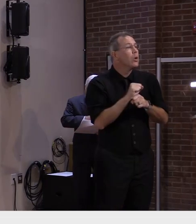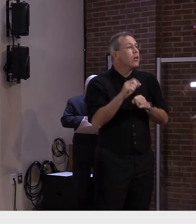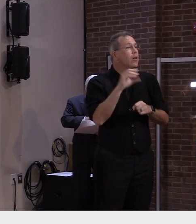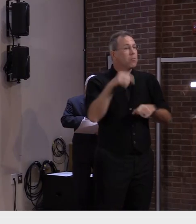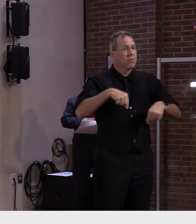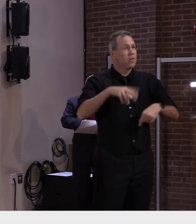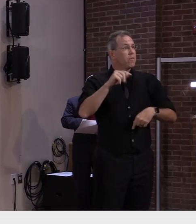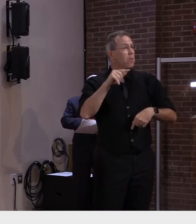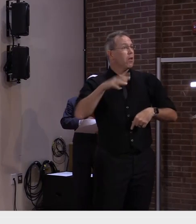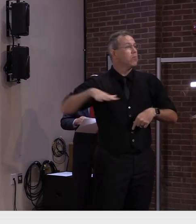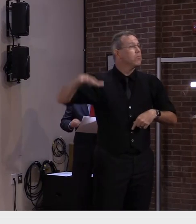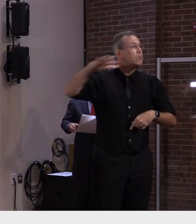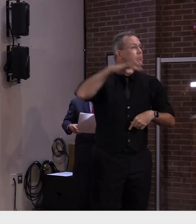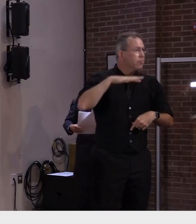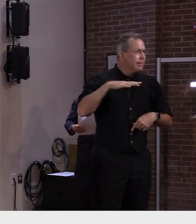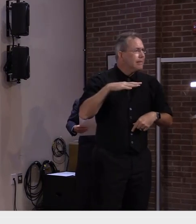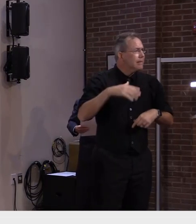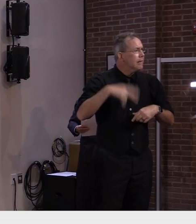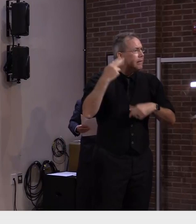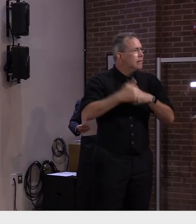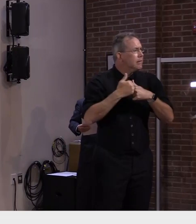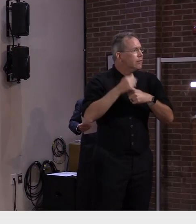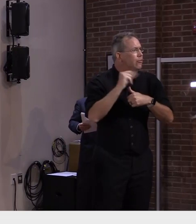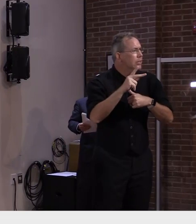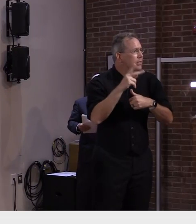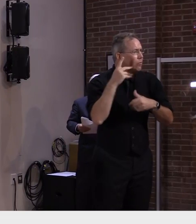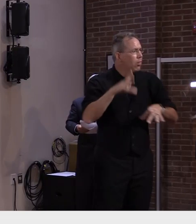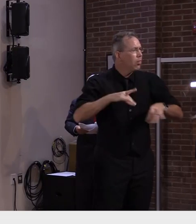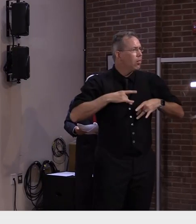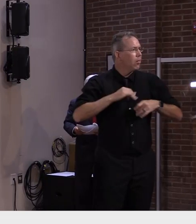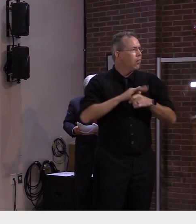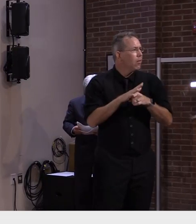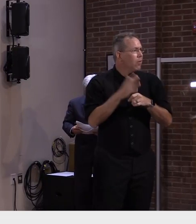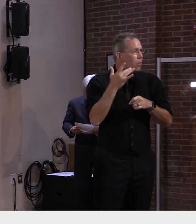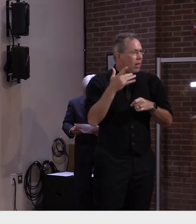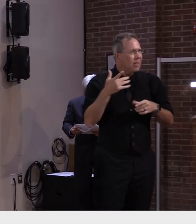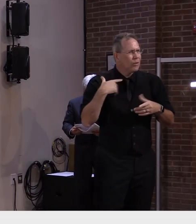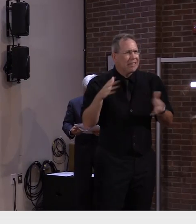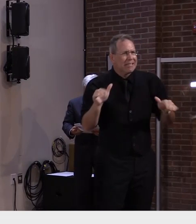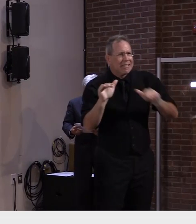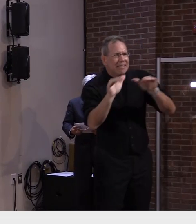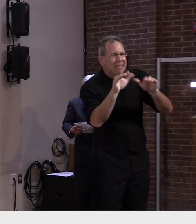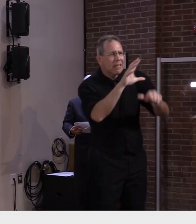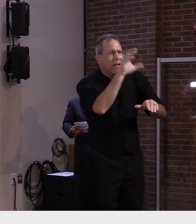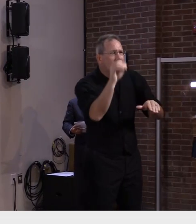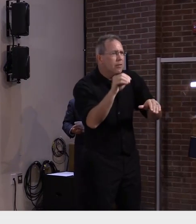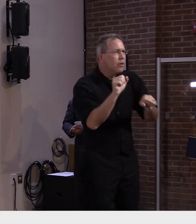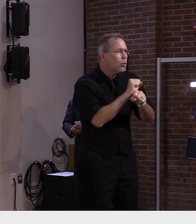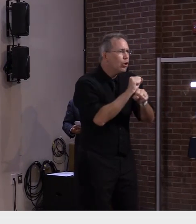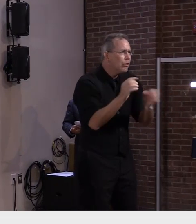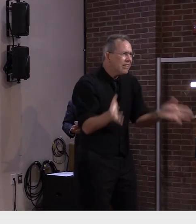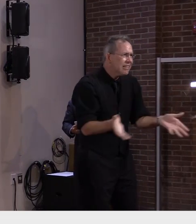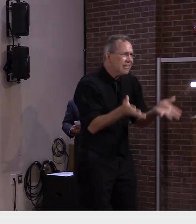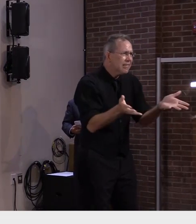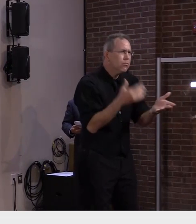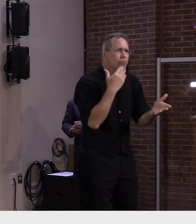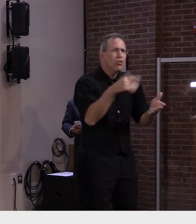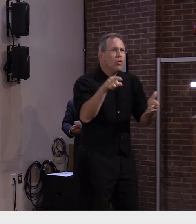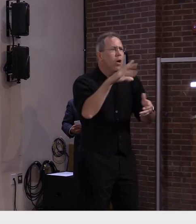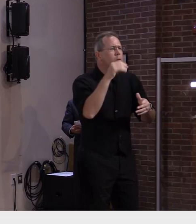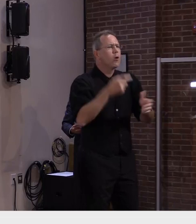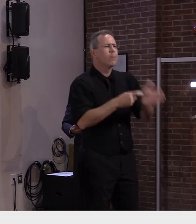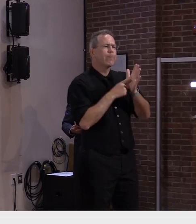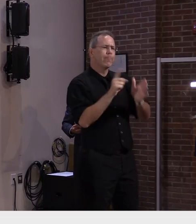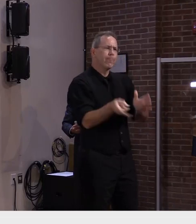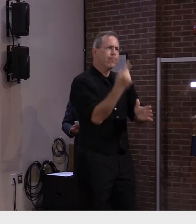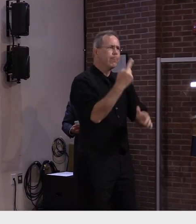riskier settings take steps towards requiring the COVID-19 vaccine and I applaud them for taking this approach